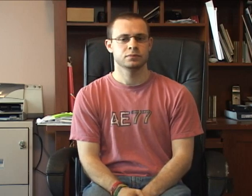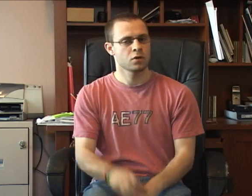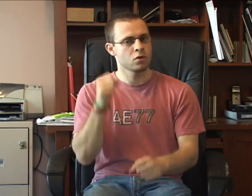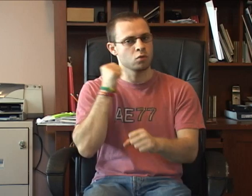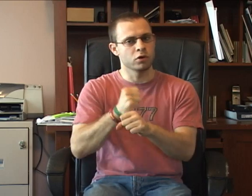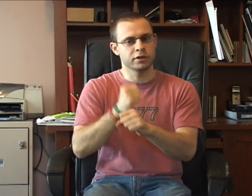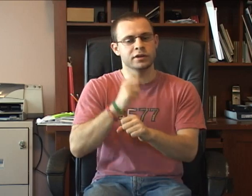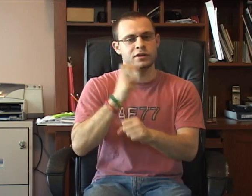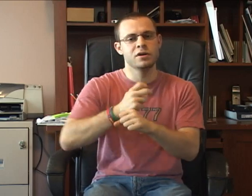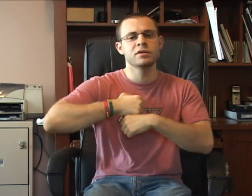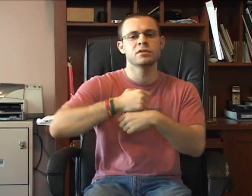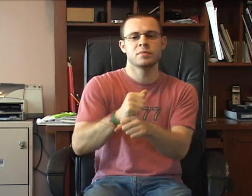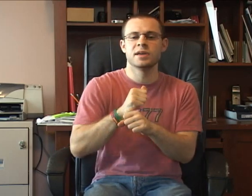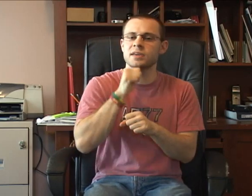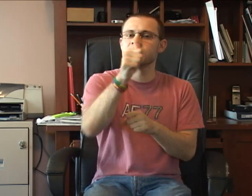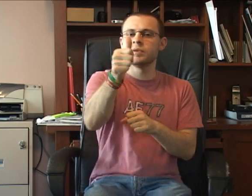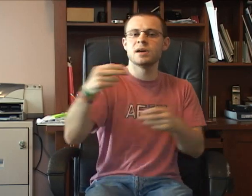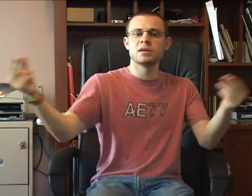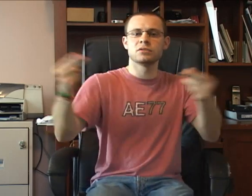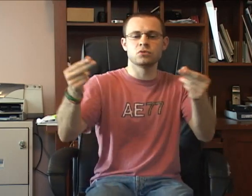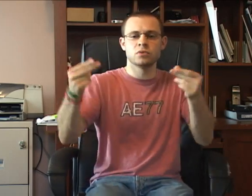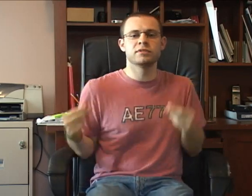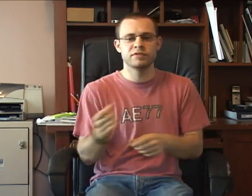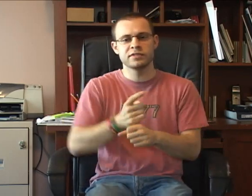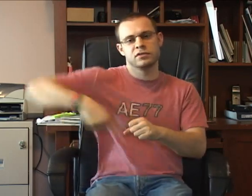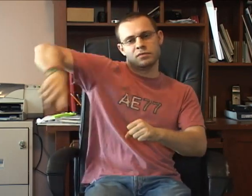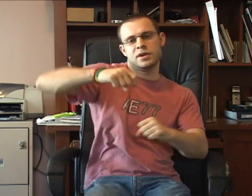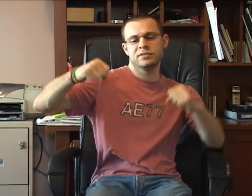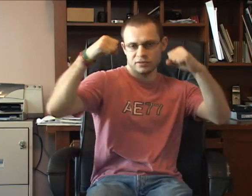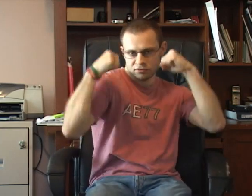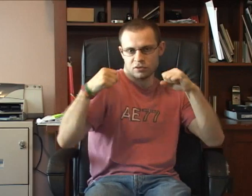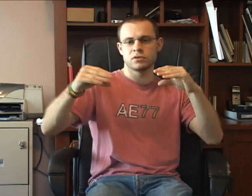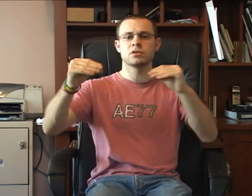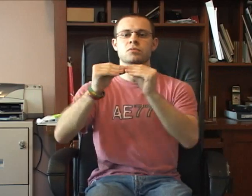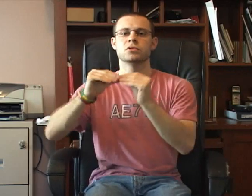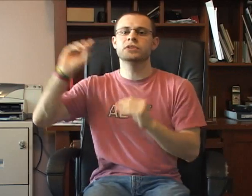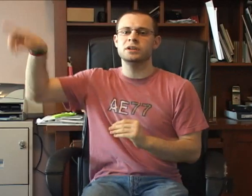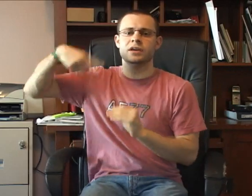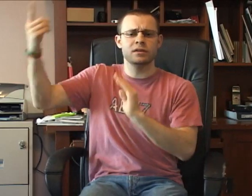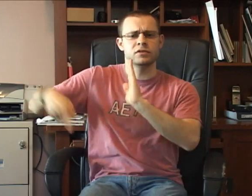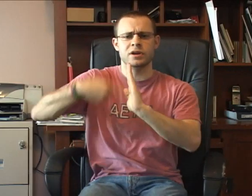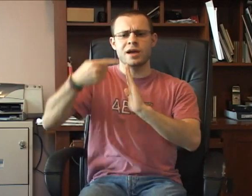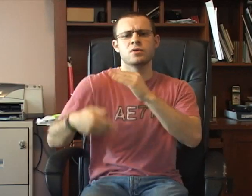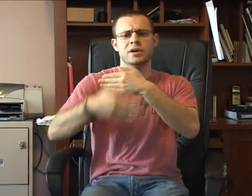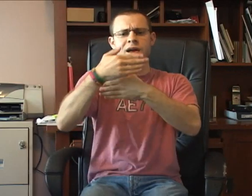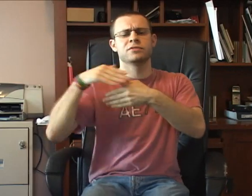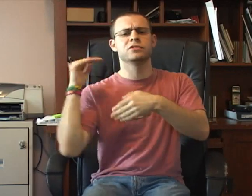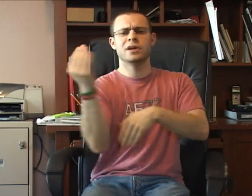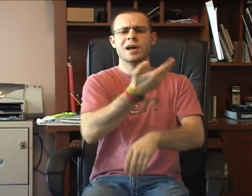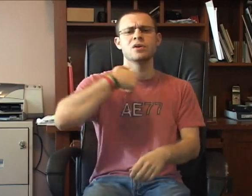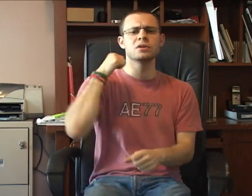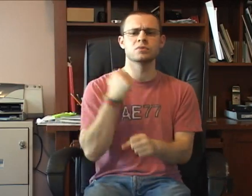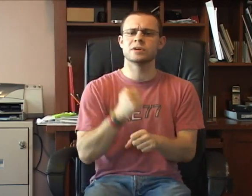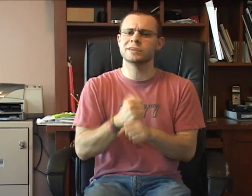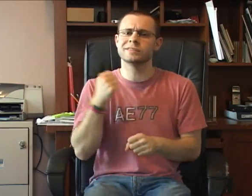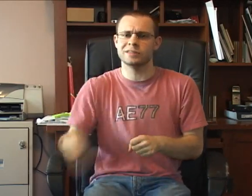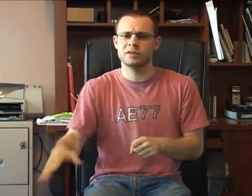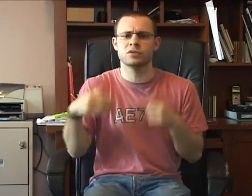Work it other, make it better Do it faster, makes us hunger All than ever Hour after hour Work is never